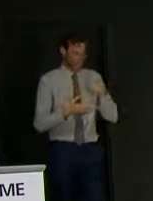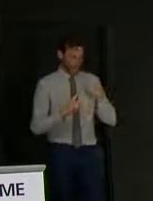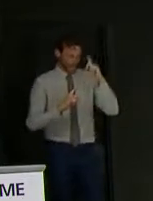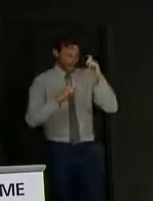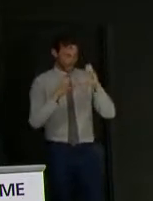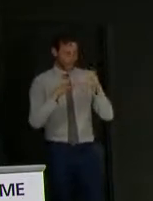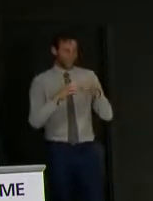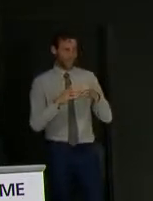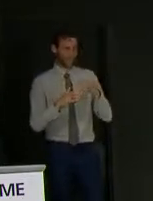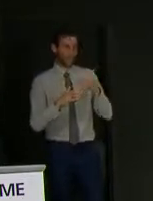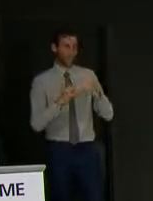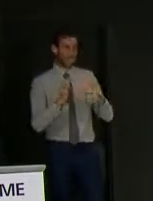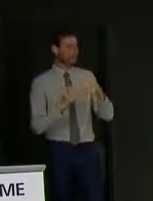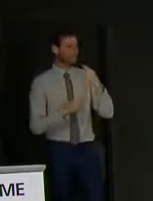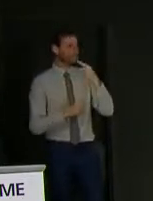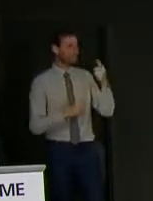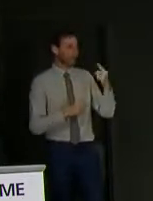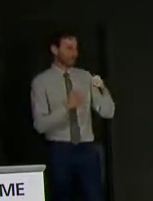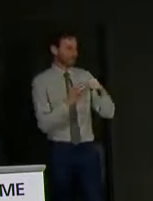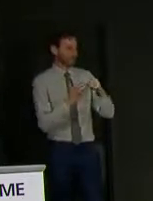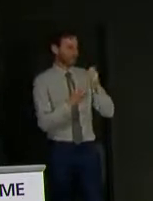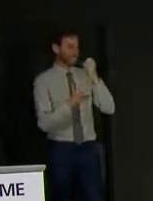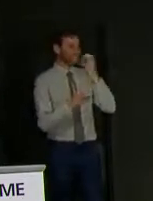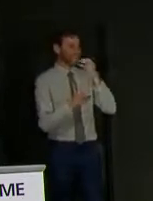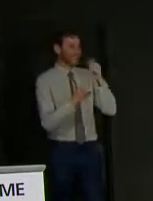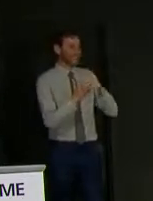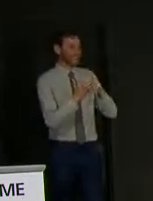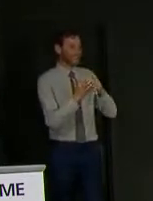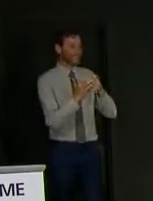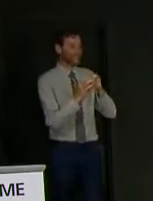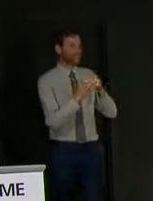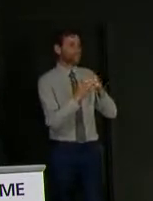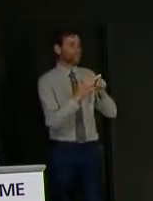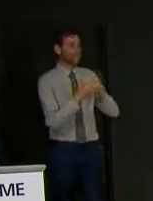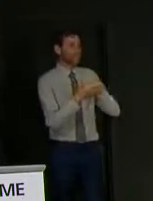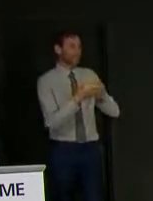press team ever told the Daily Telegraph to unmute itself but there you go